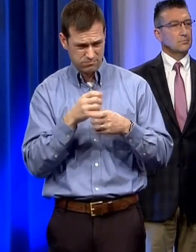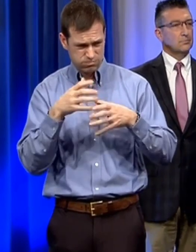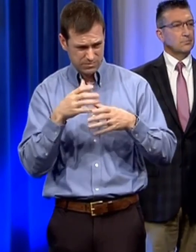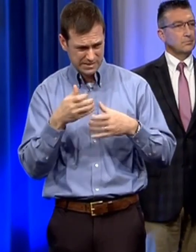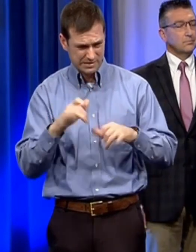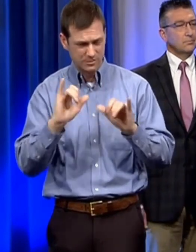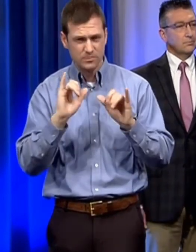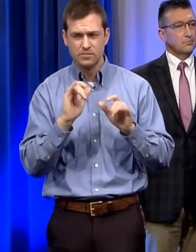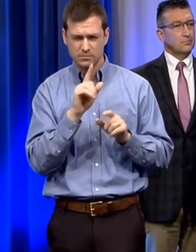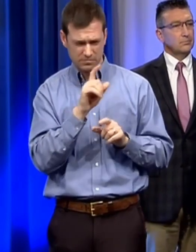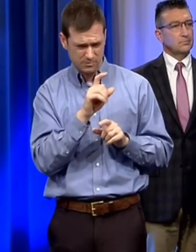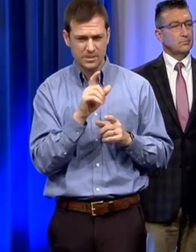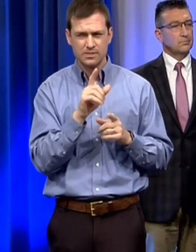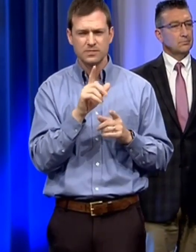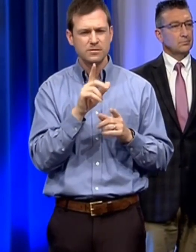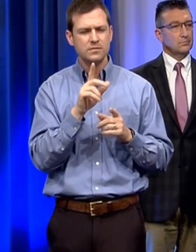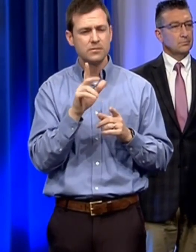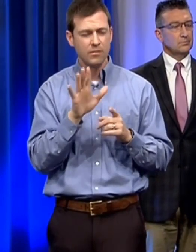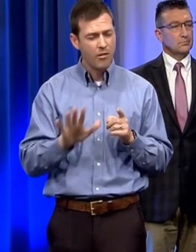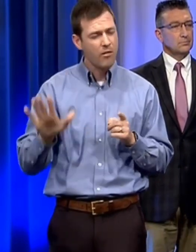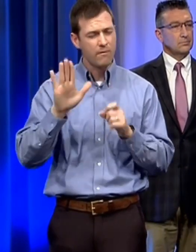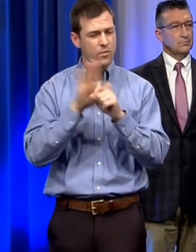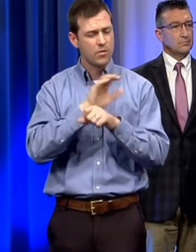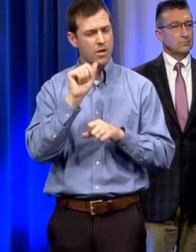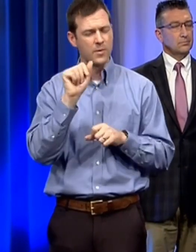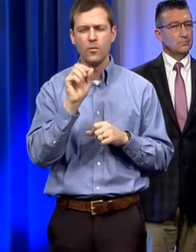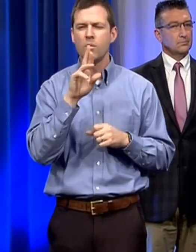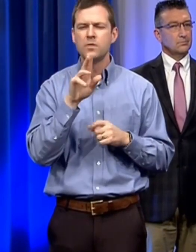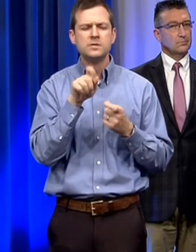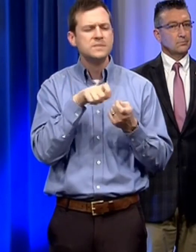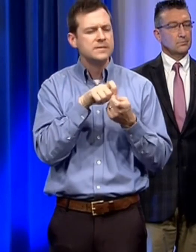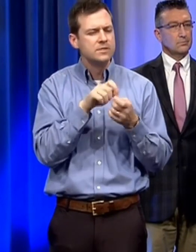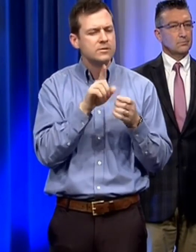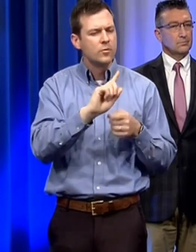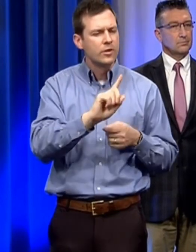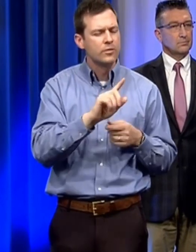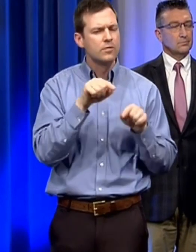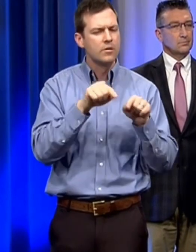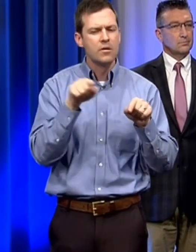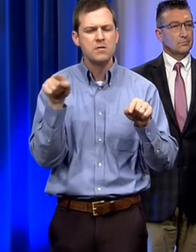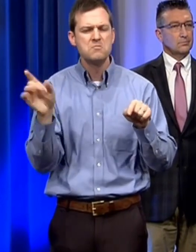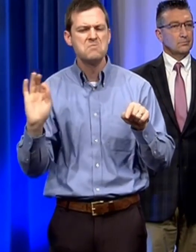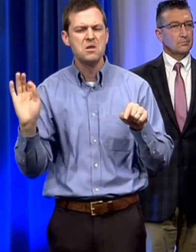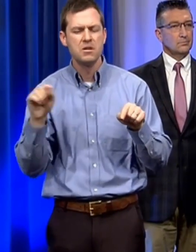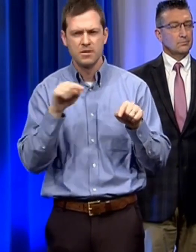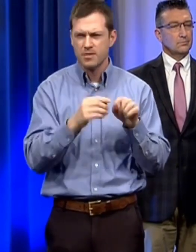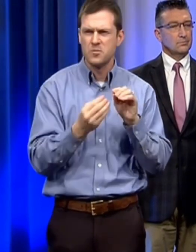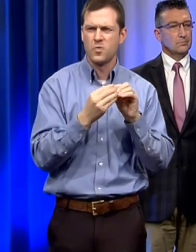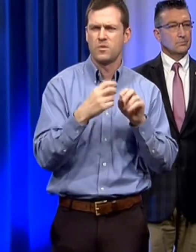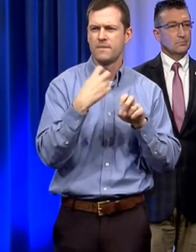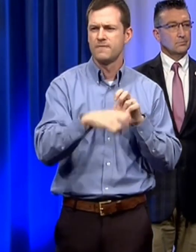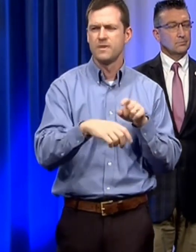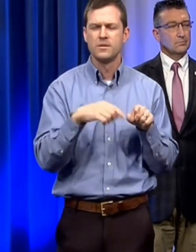is it sporadic around the state or is it statewide are there are there communities that are more heavily affected in other communities those are the kinds of